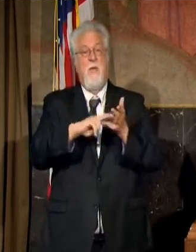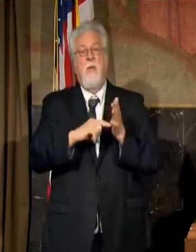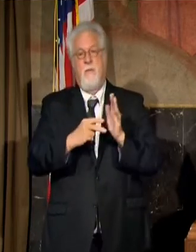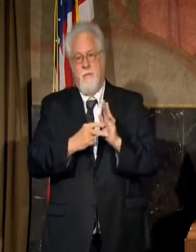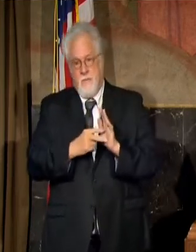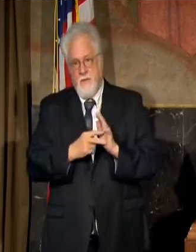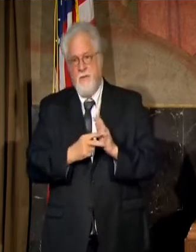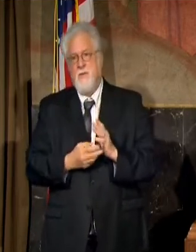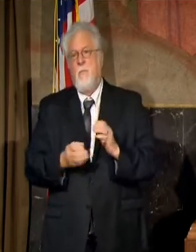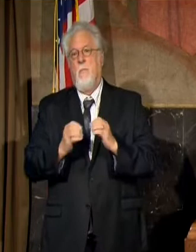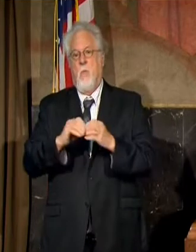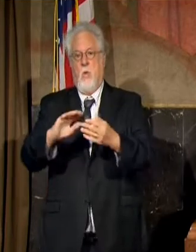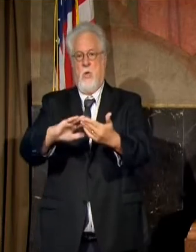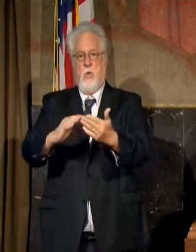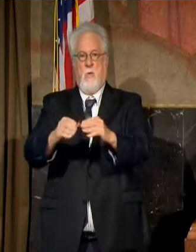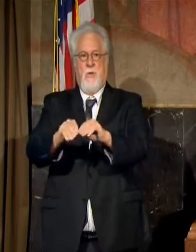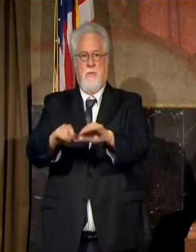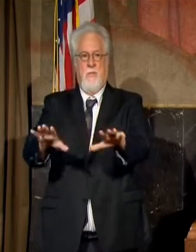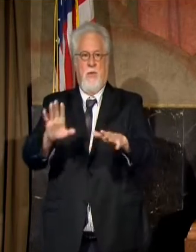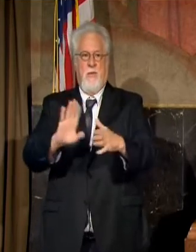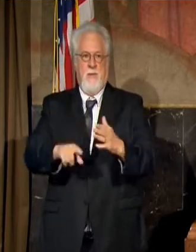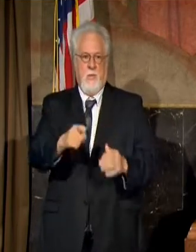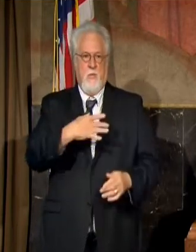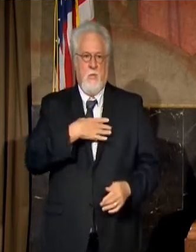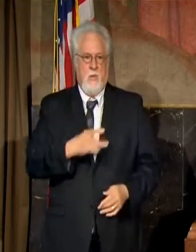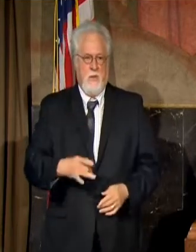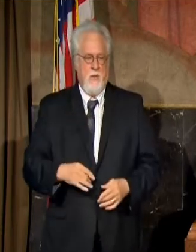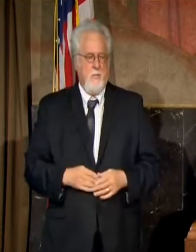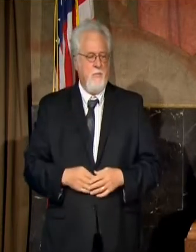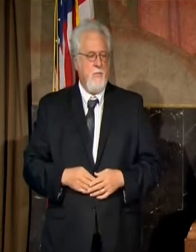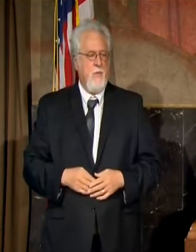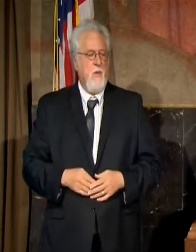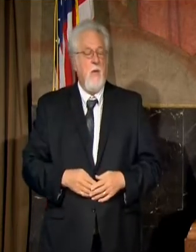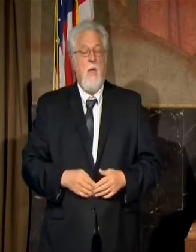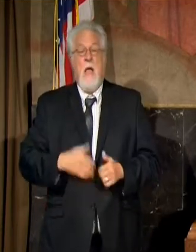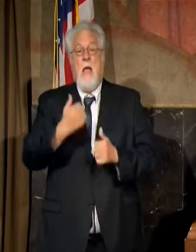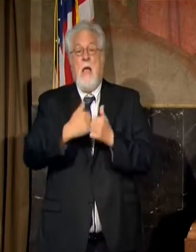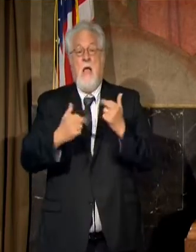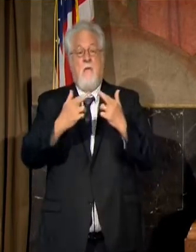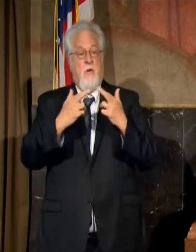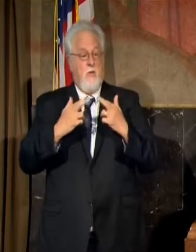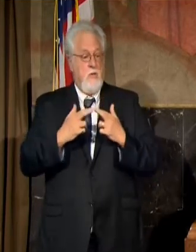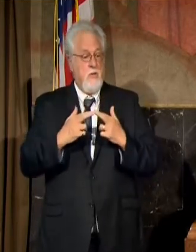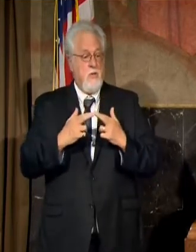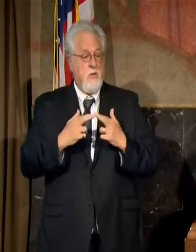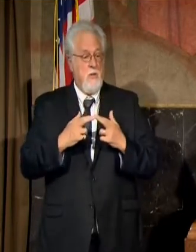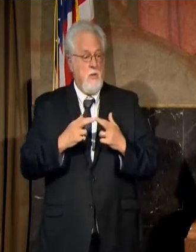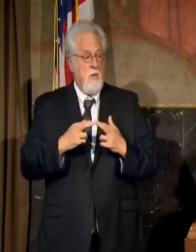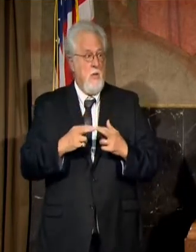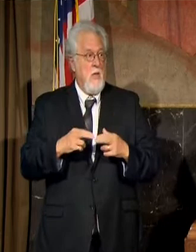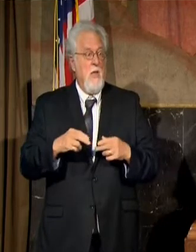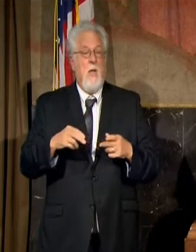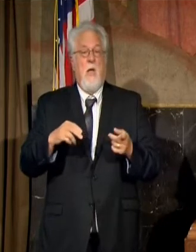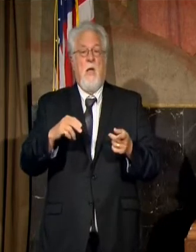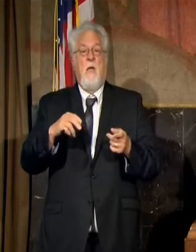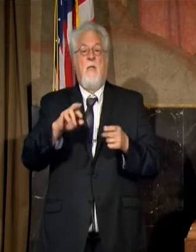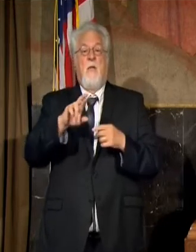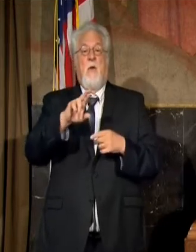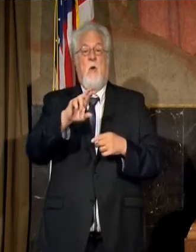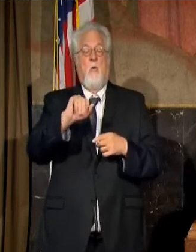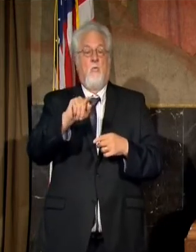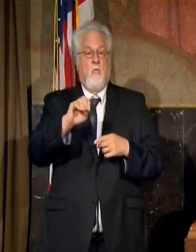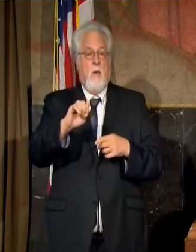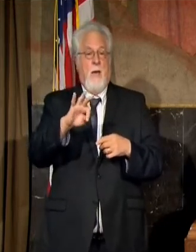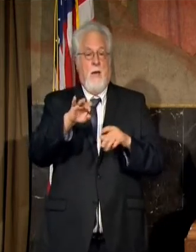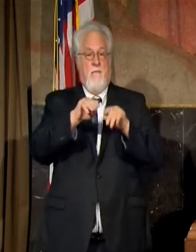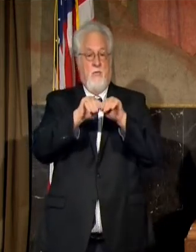you know there's more community spread than you would like. In every region of the state, the R-naught or the rate of transmission is